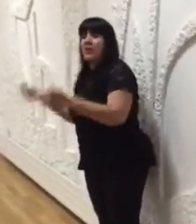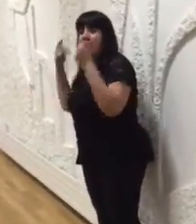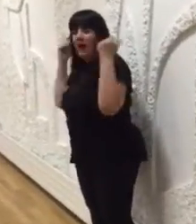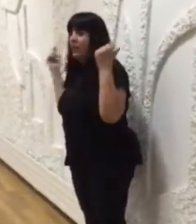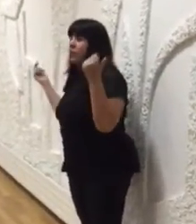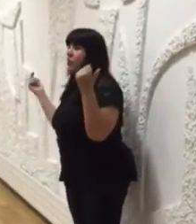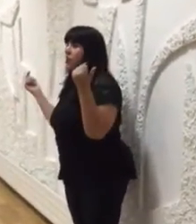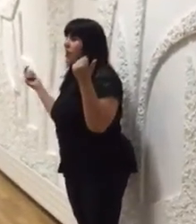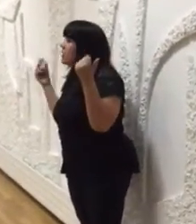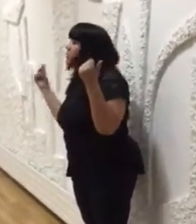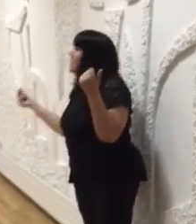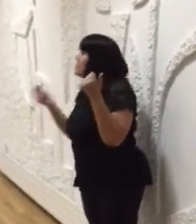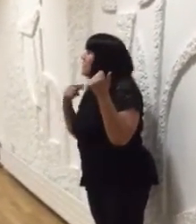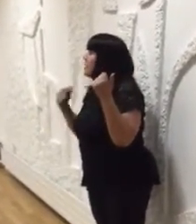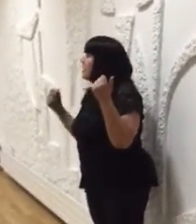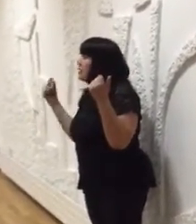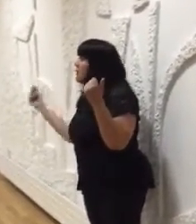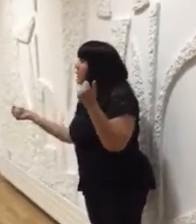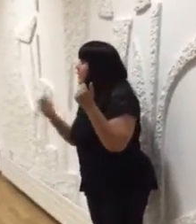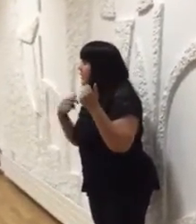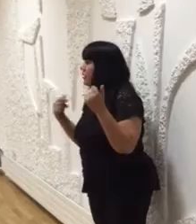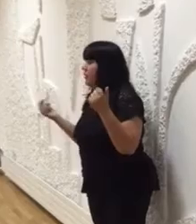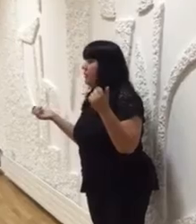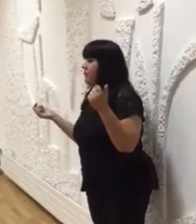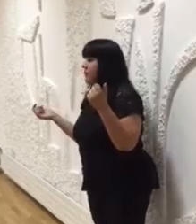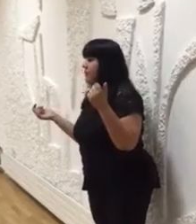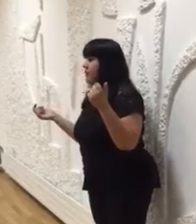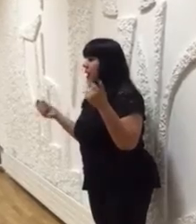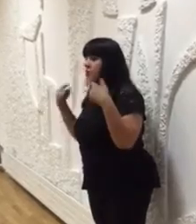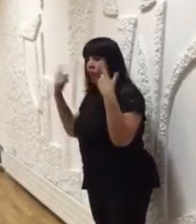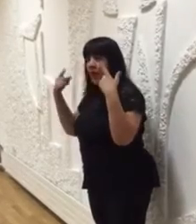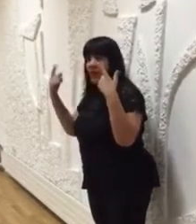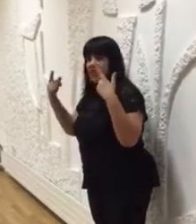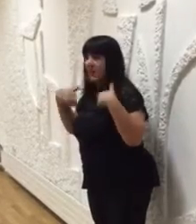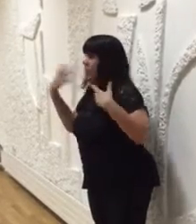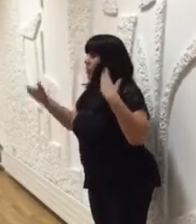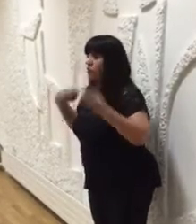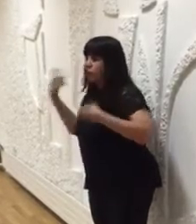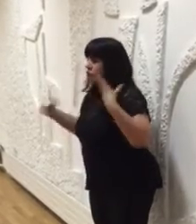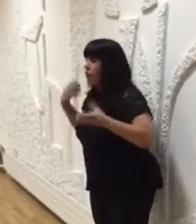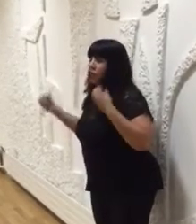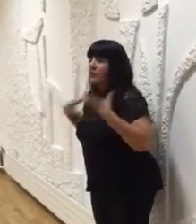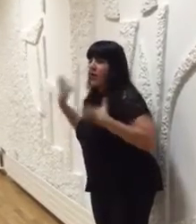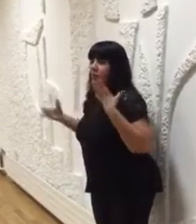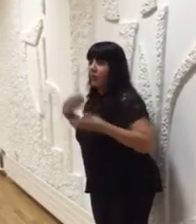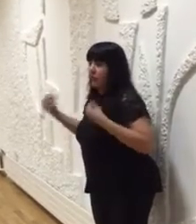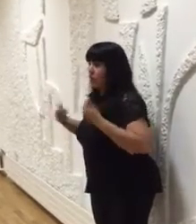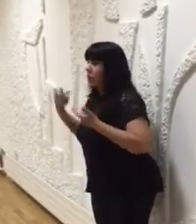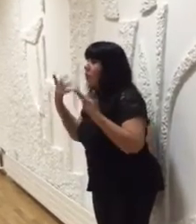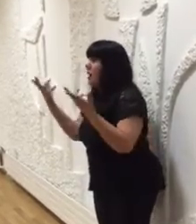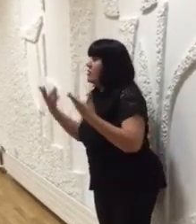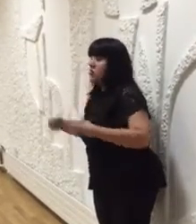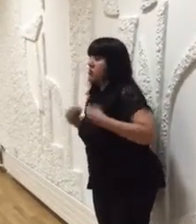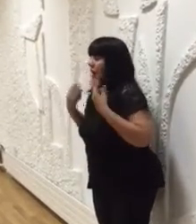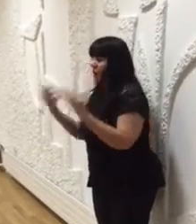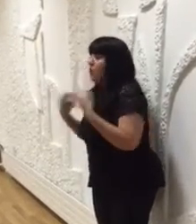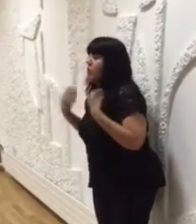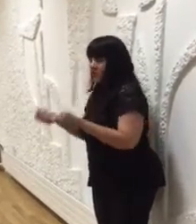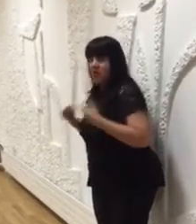make up another thing, instantly, immediately. And your mind is like, all the time, no mind, excuse me, our bodies